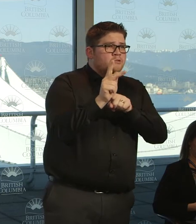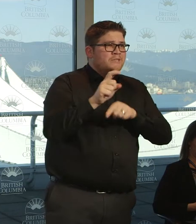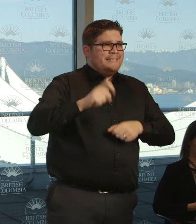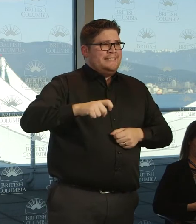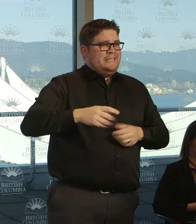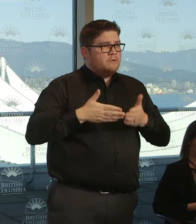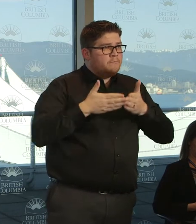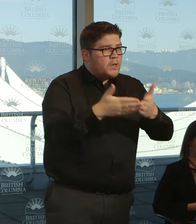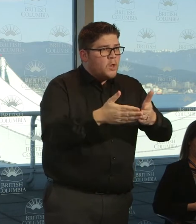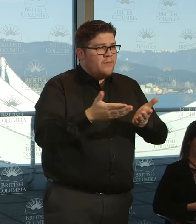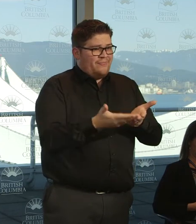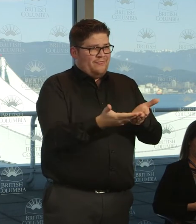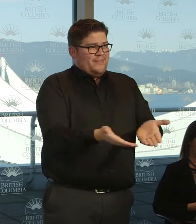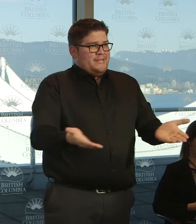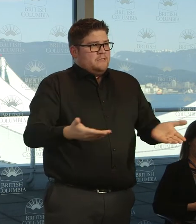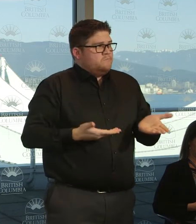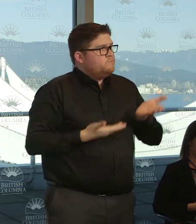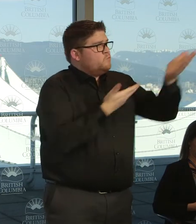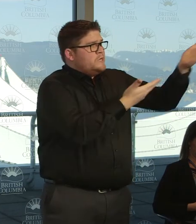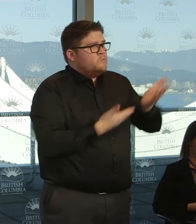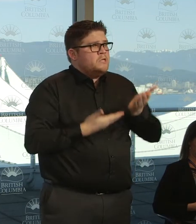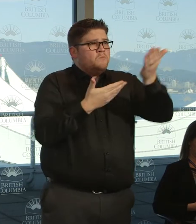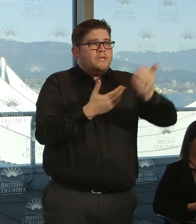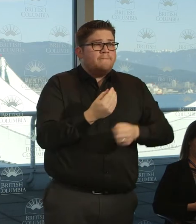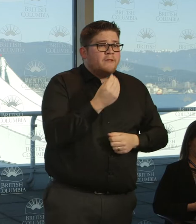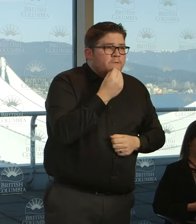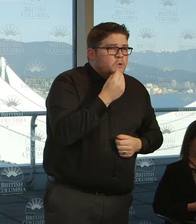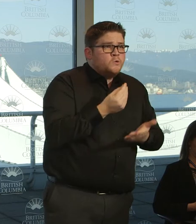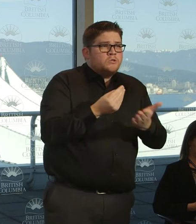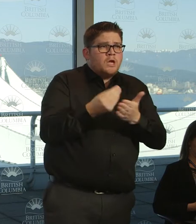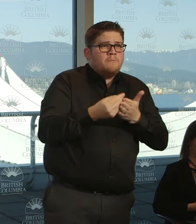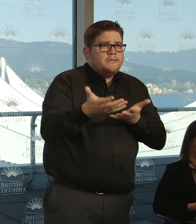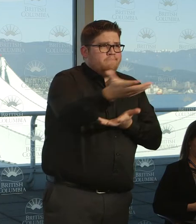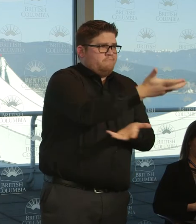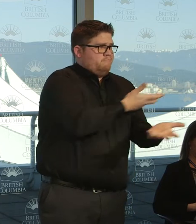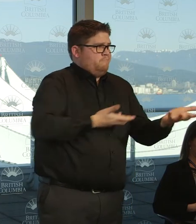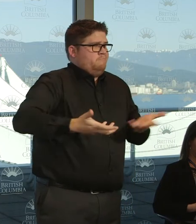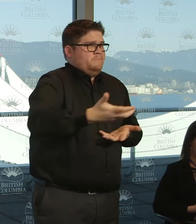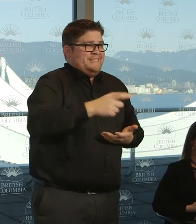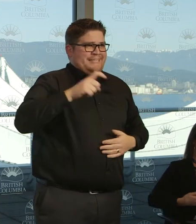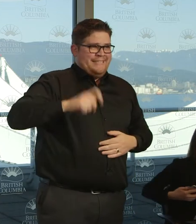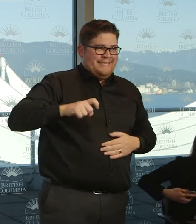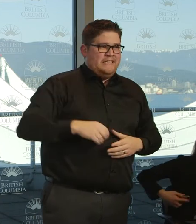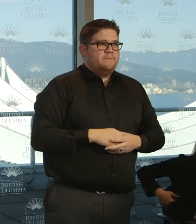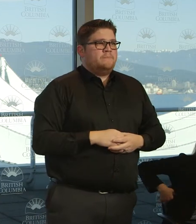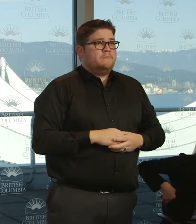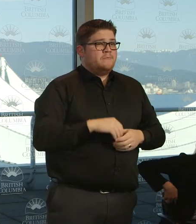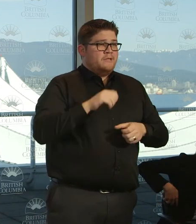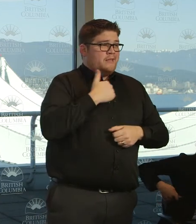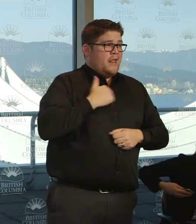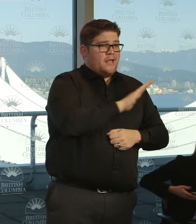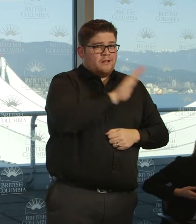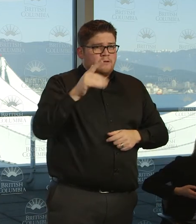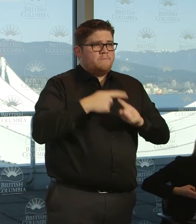movement around our province and our country and internationally. So for businesses, for example, grocery